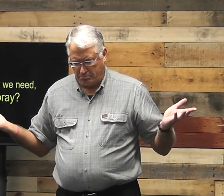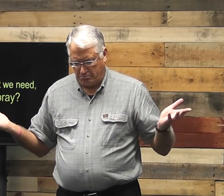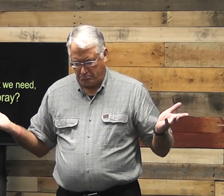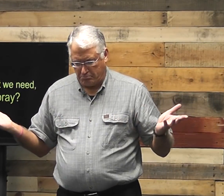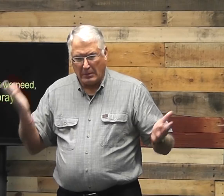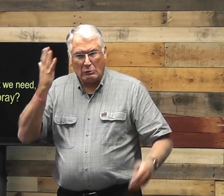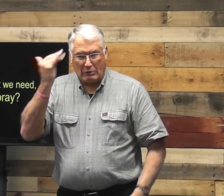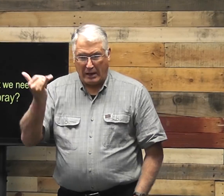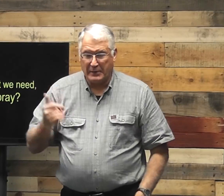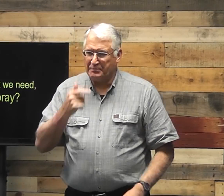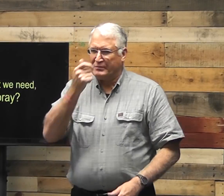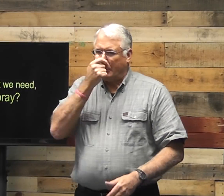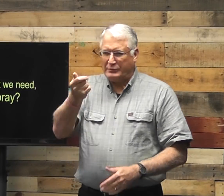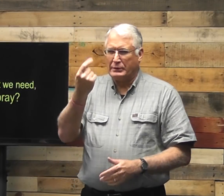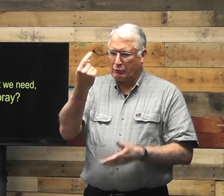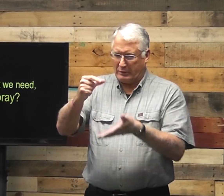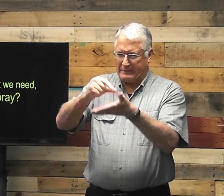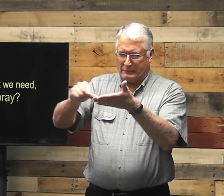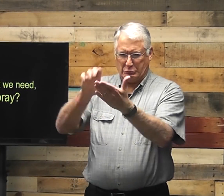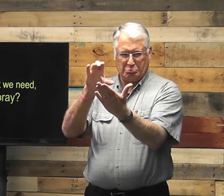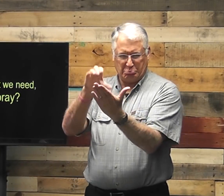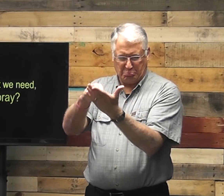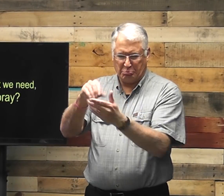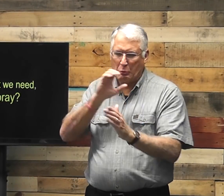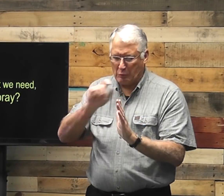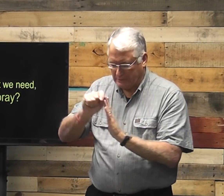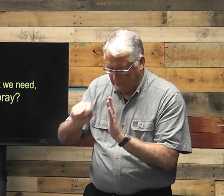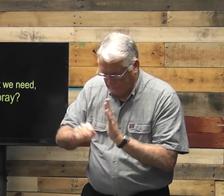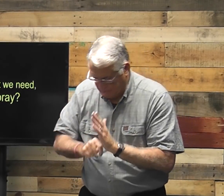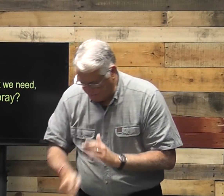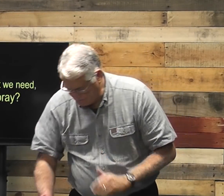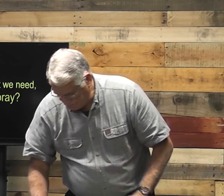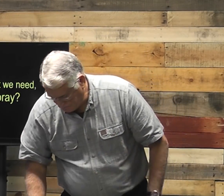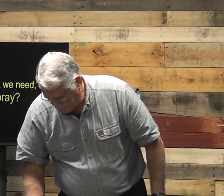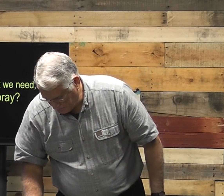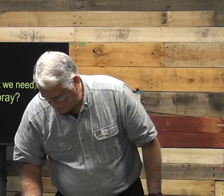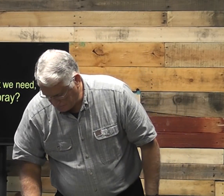pray? It's interesting. There's one scripture in the Old Testament.